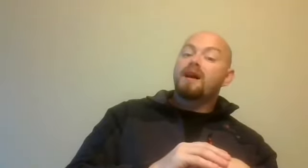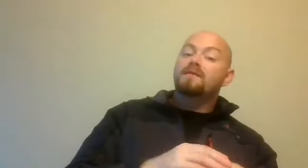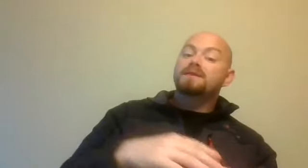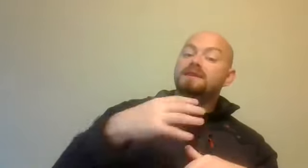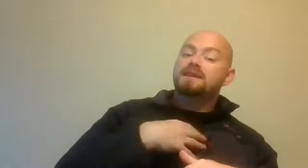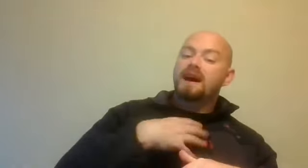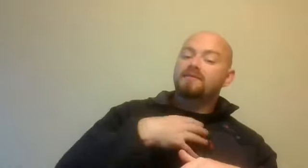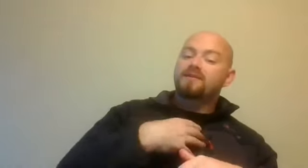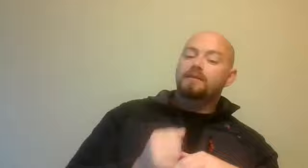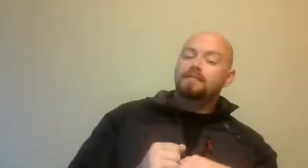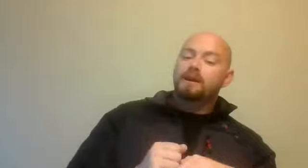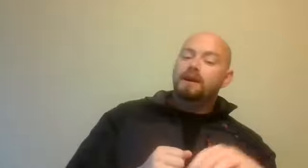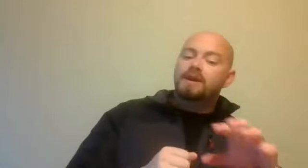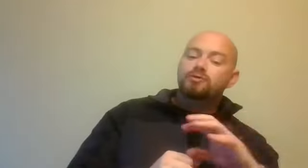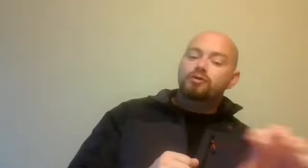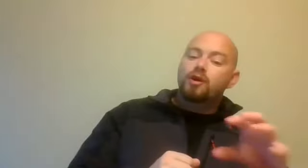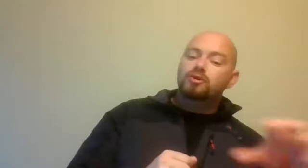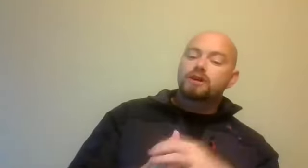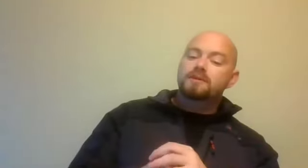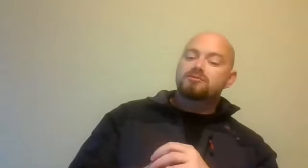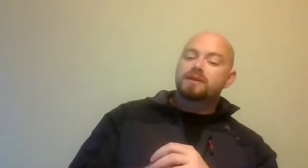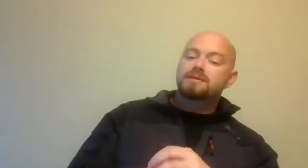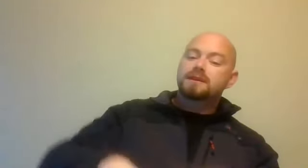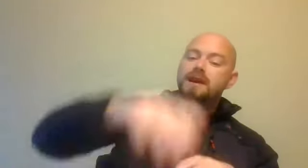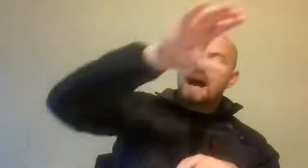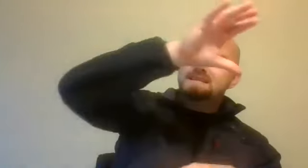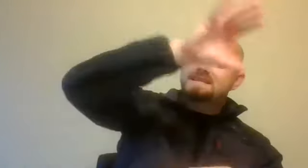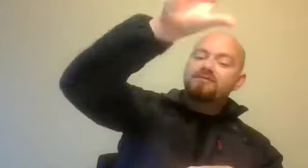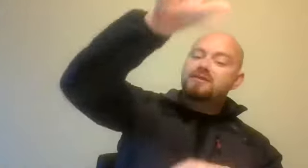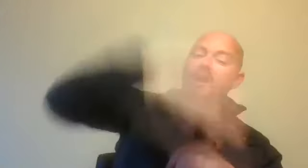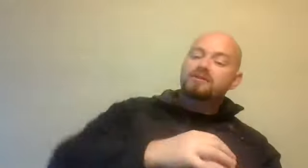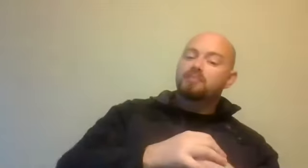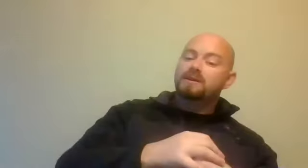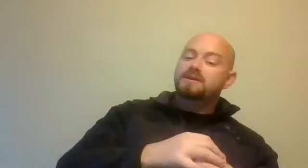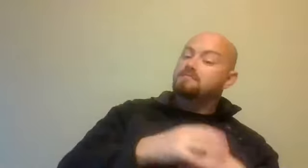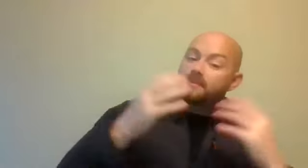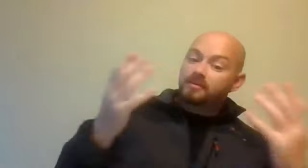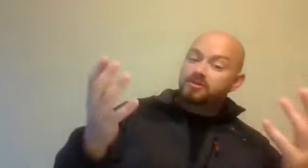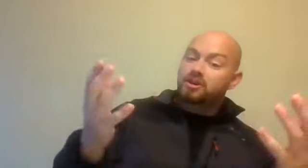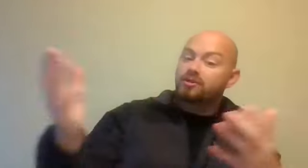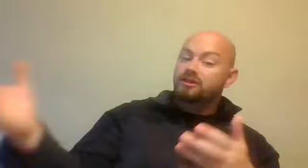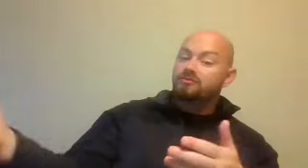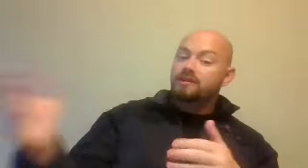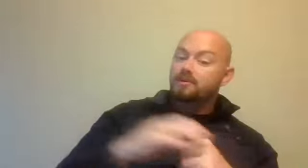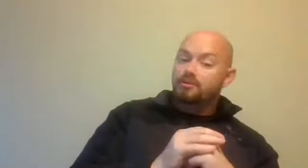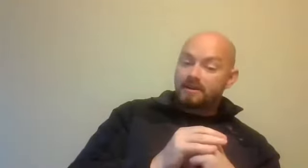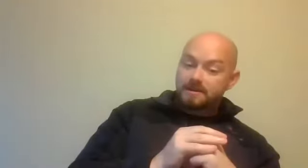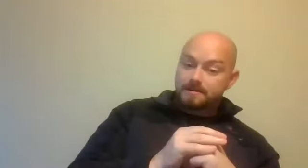an office that didn't have the fear, is under no time constraints, has different cognitive biases, maybe about the security industry and about your actions,